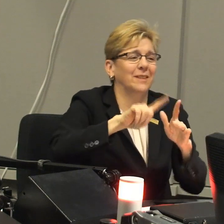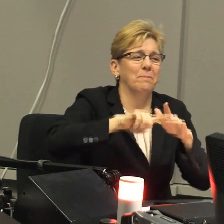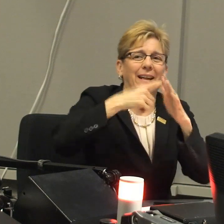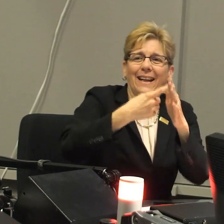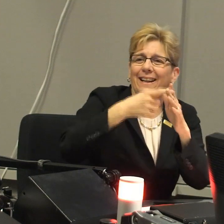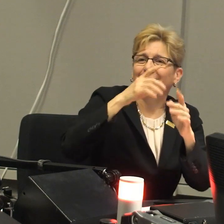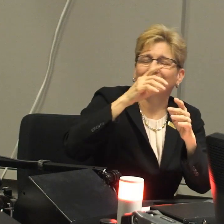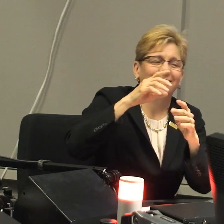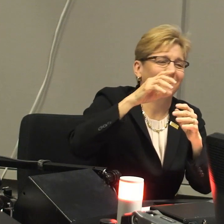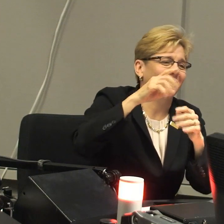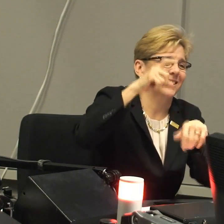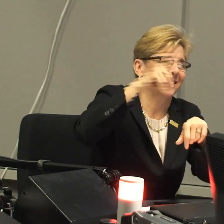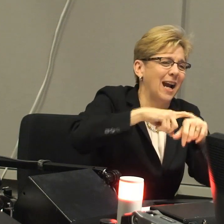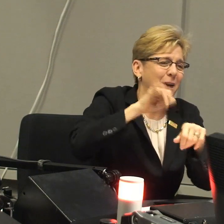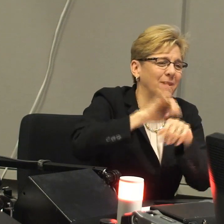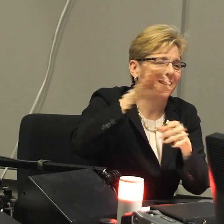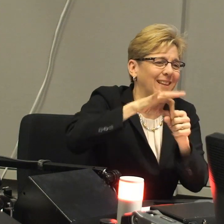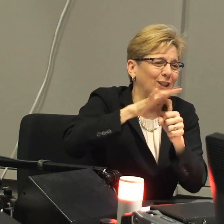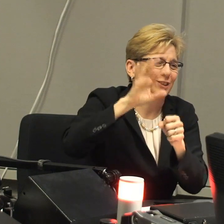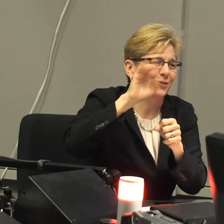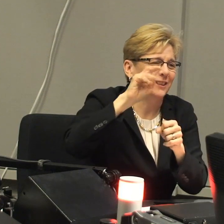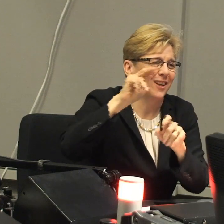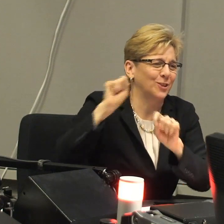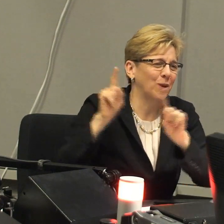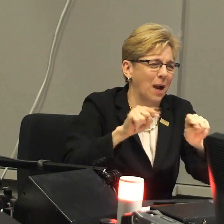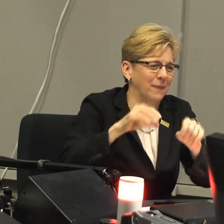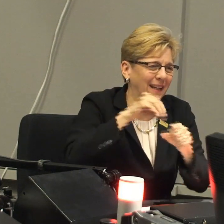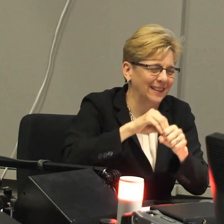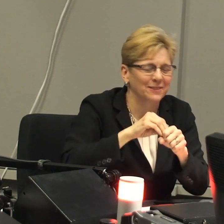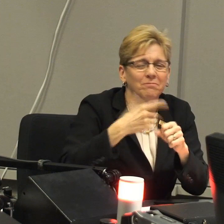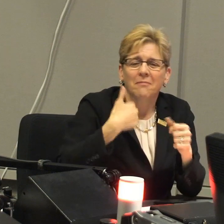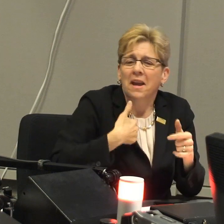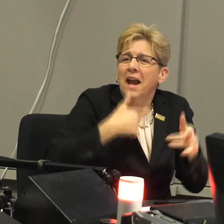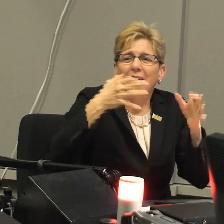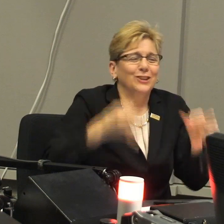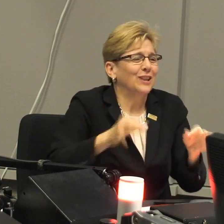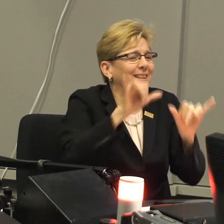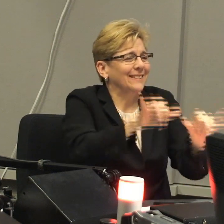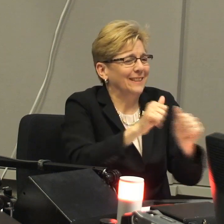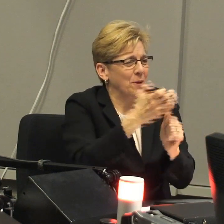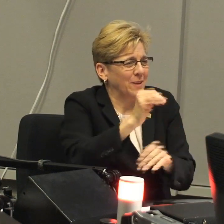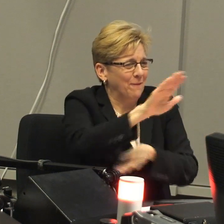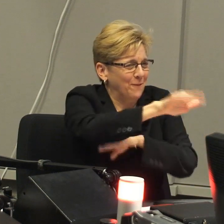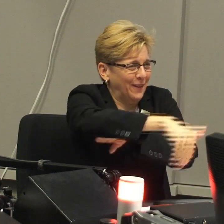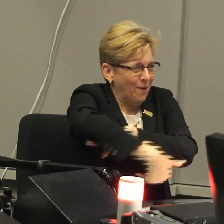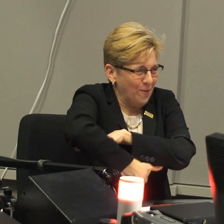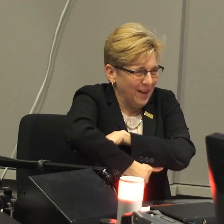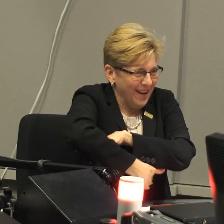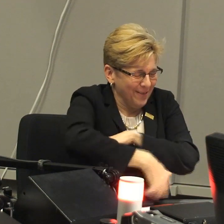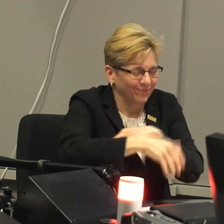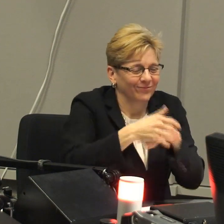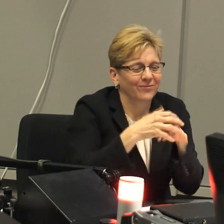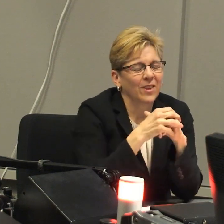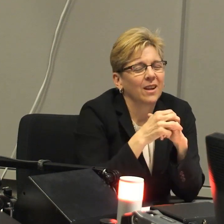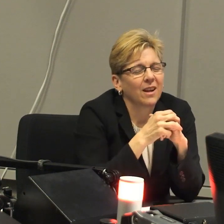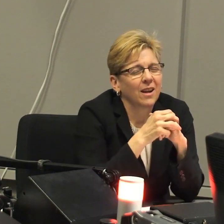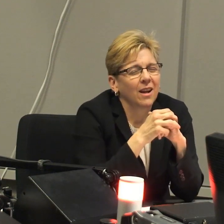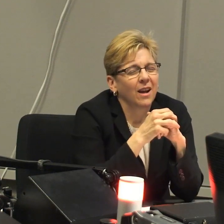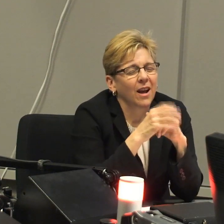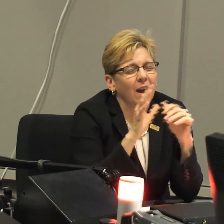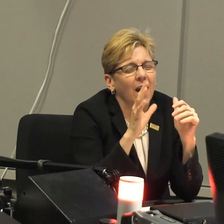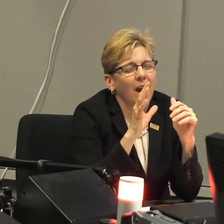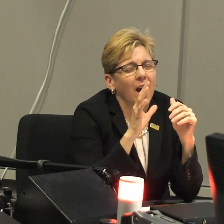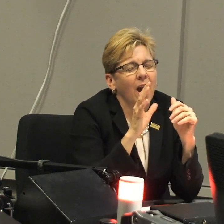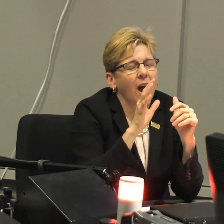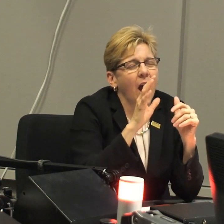to be there to speak to them at the very beginning of the evening as the election's results were just beginning to come in and I decided to stay the evening and I spent